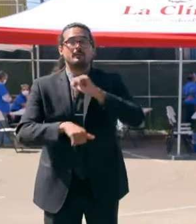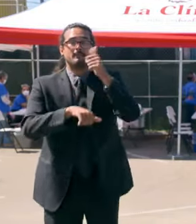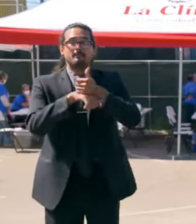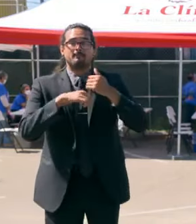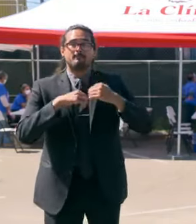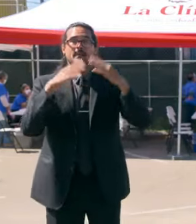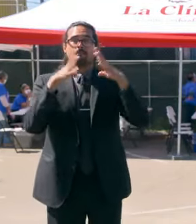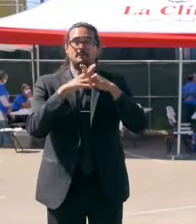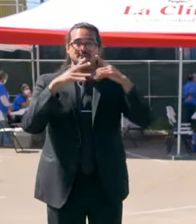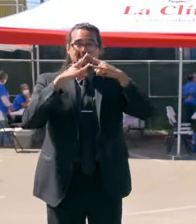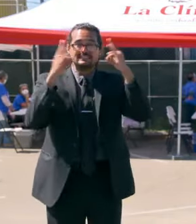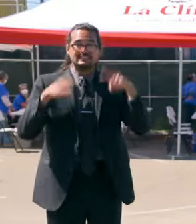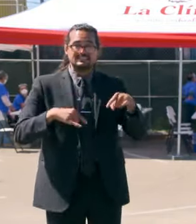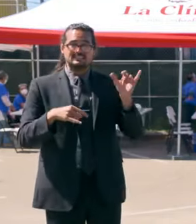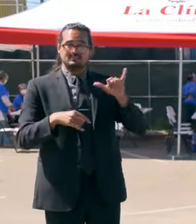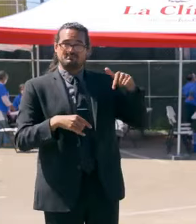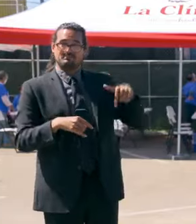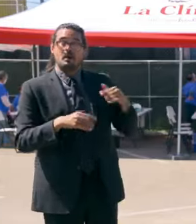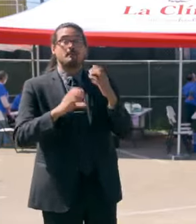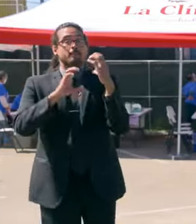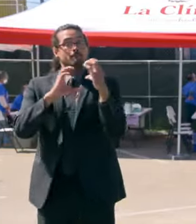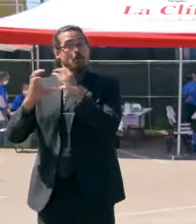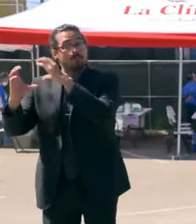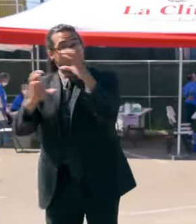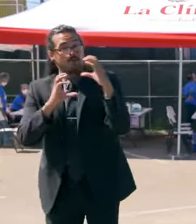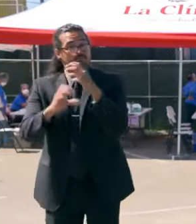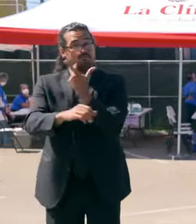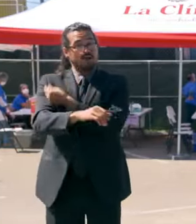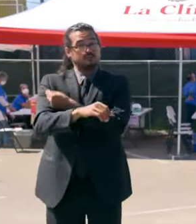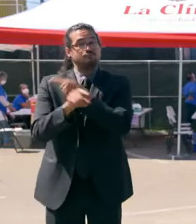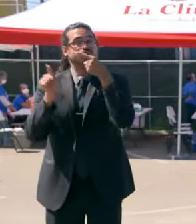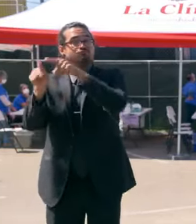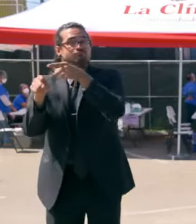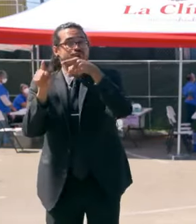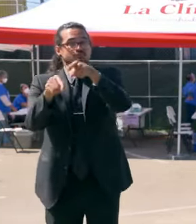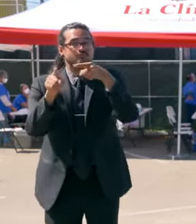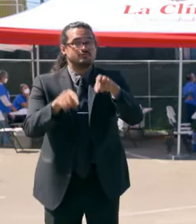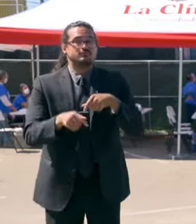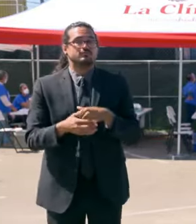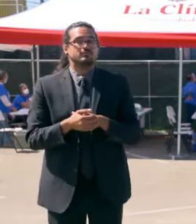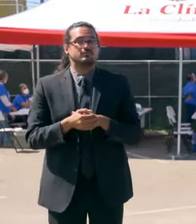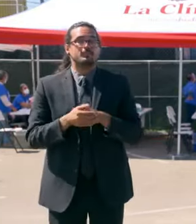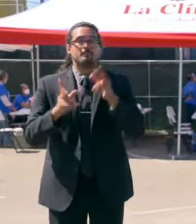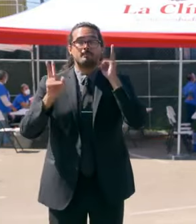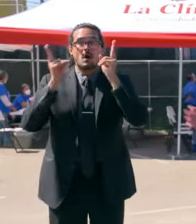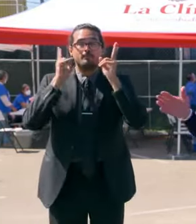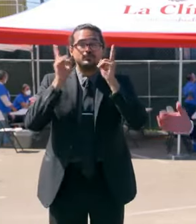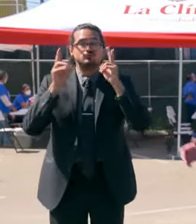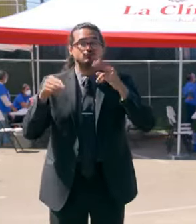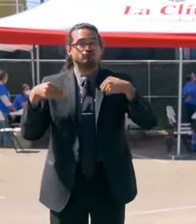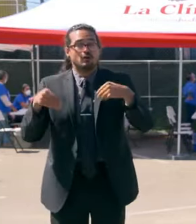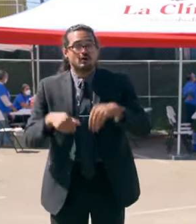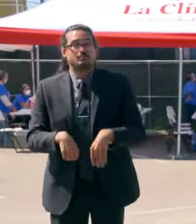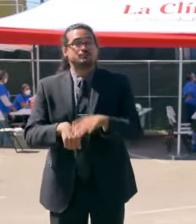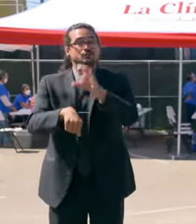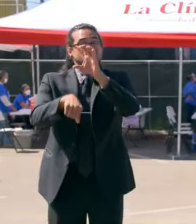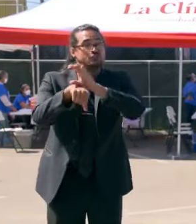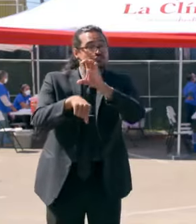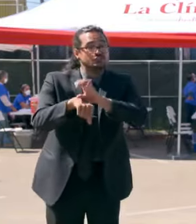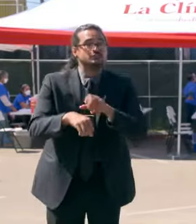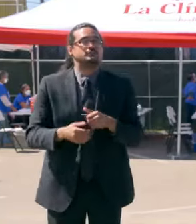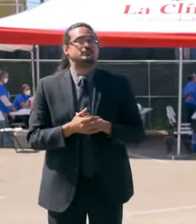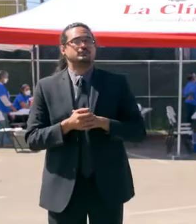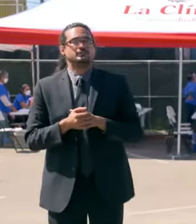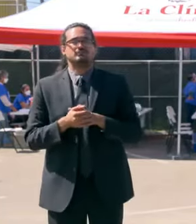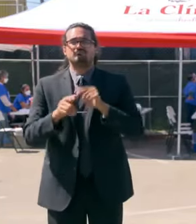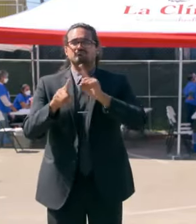mobile sites all throughout the state of California, barbershops, church-based partnerships, all across the spectrum, doing